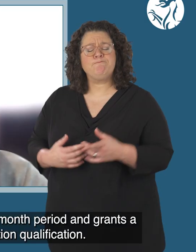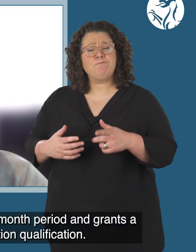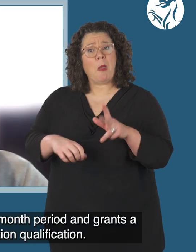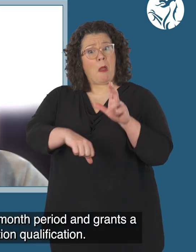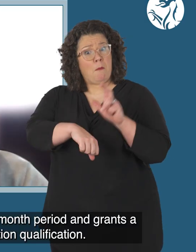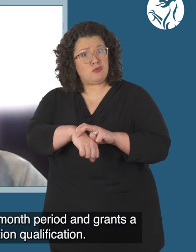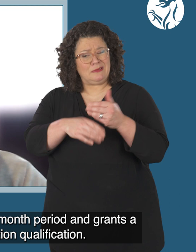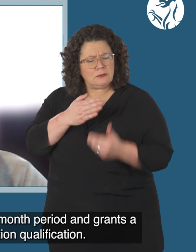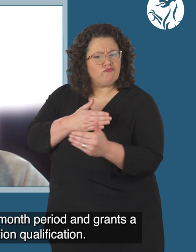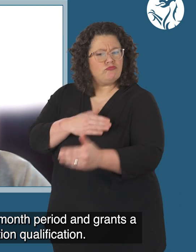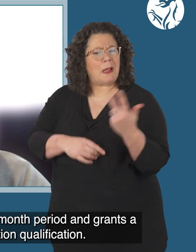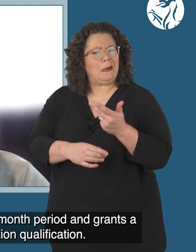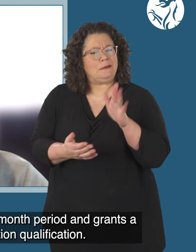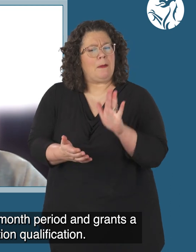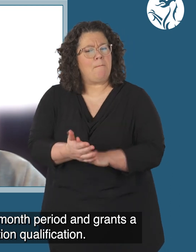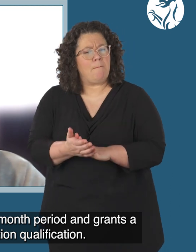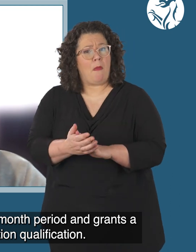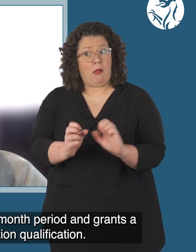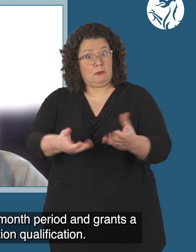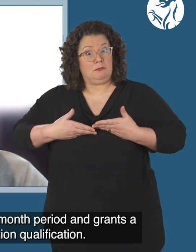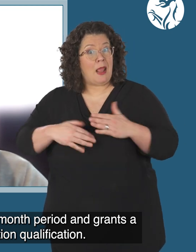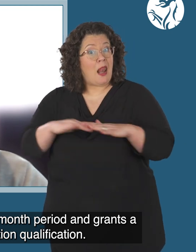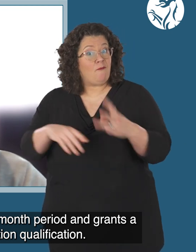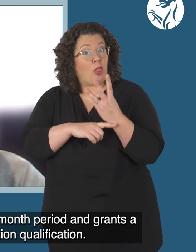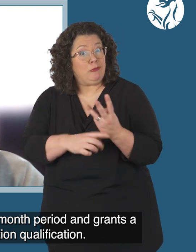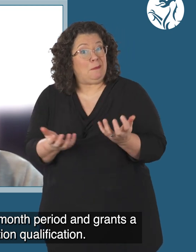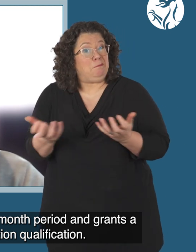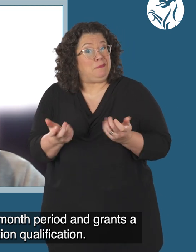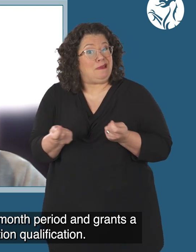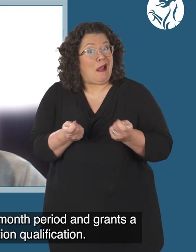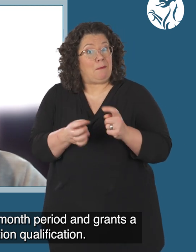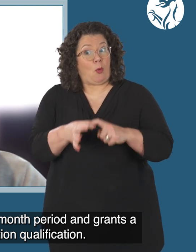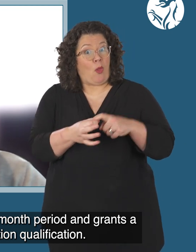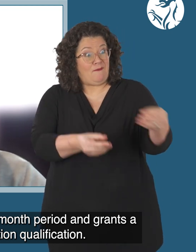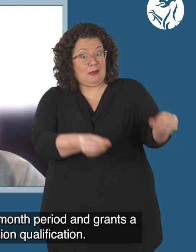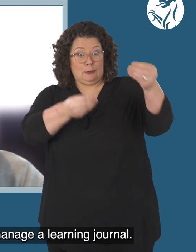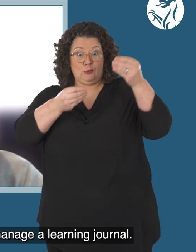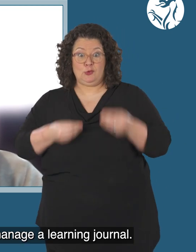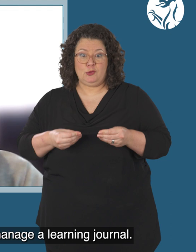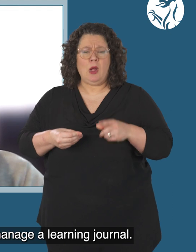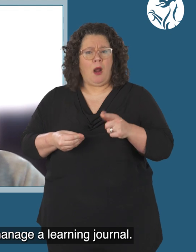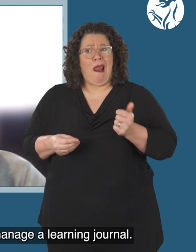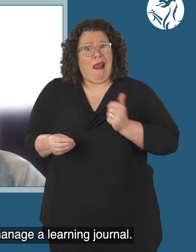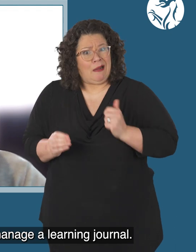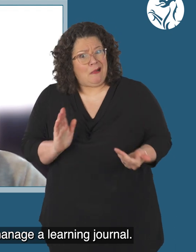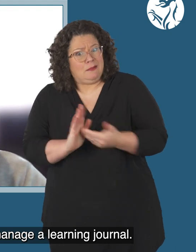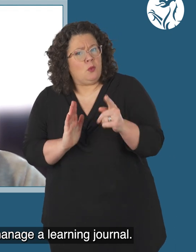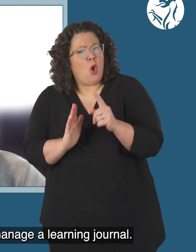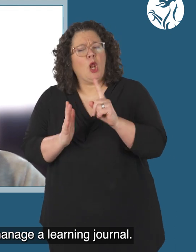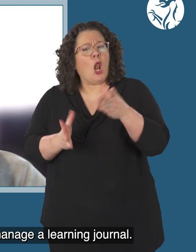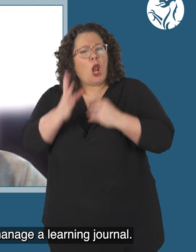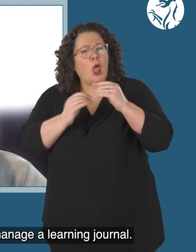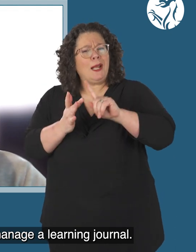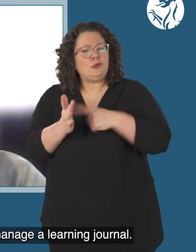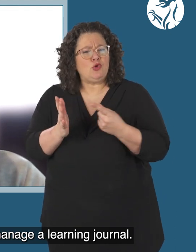the apprenticeship spans over an 18-month period and grants a level 3 business administration qualification we are also expected to update and